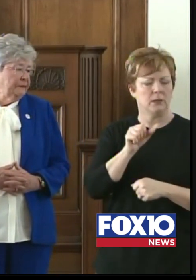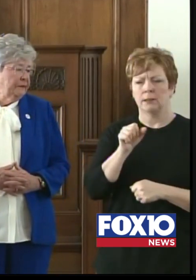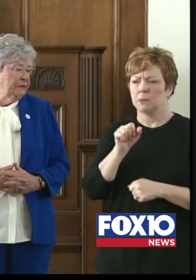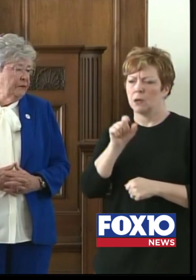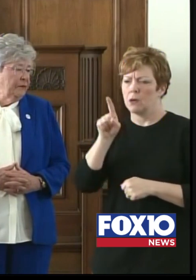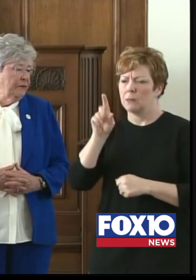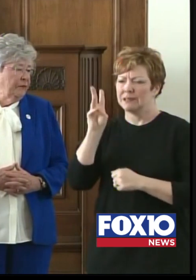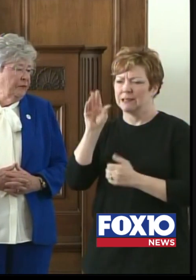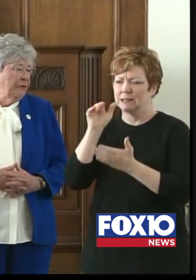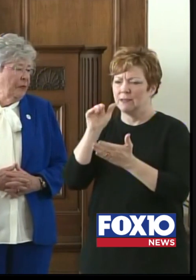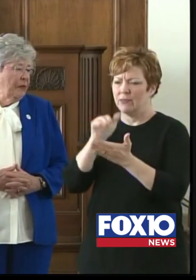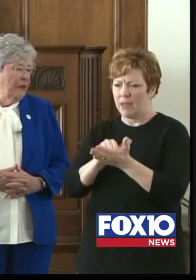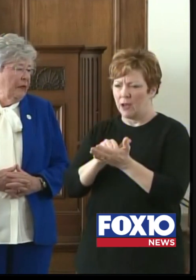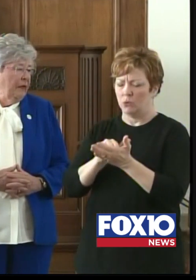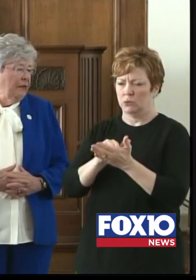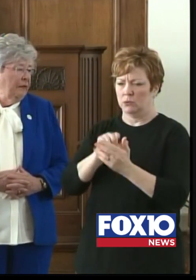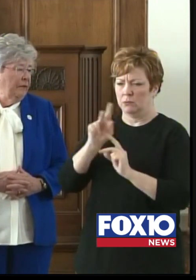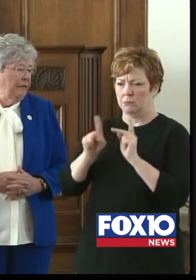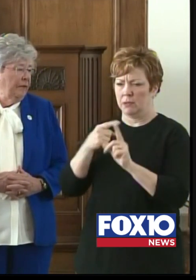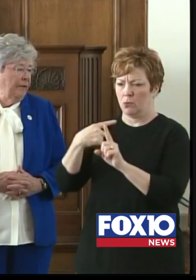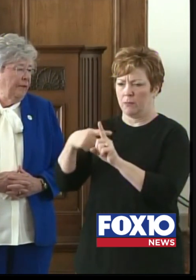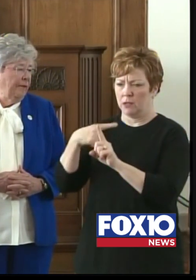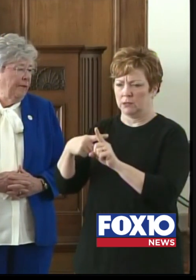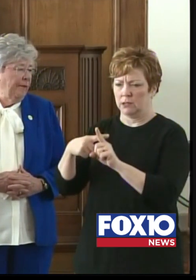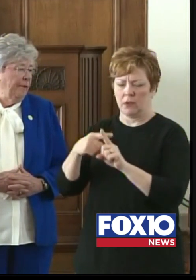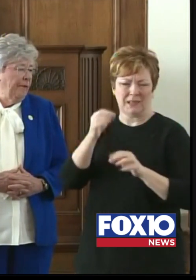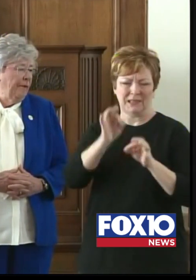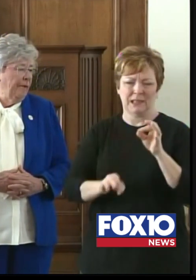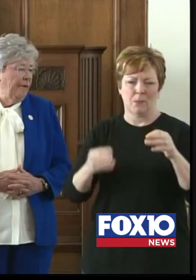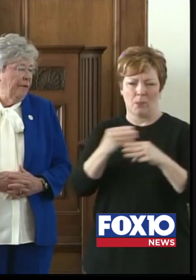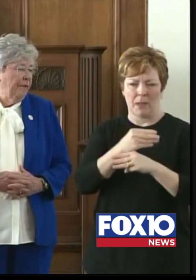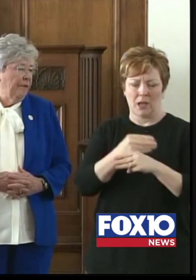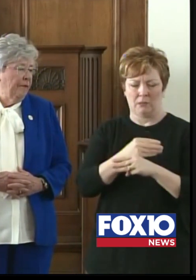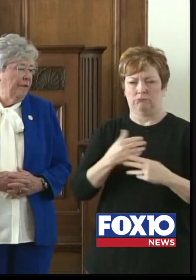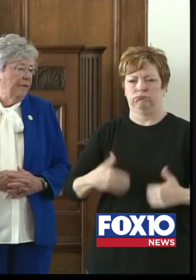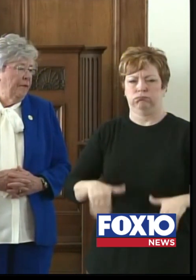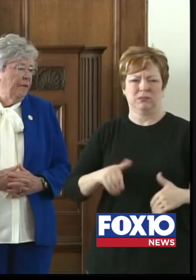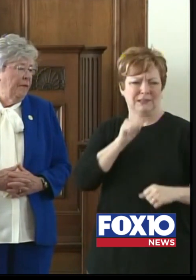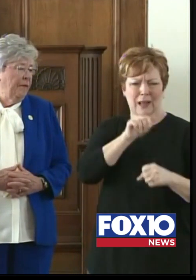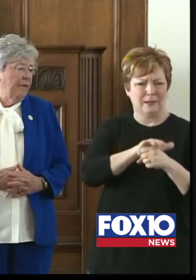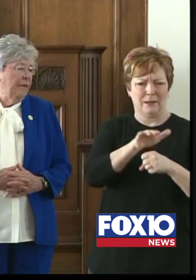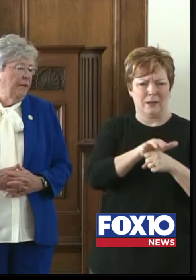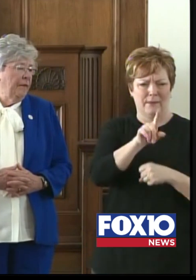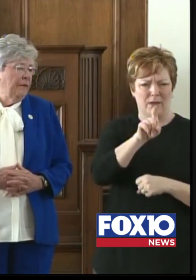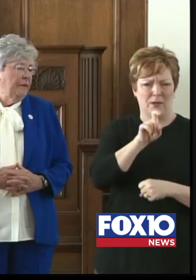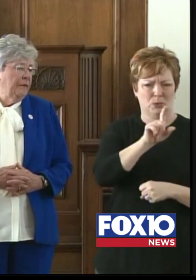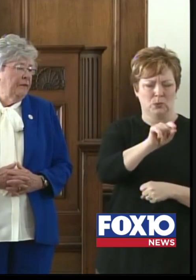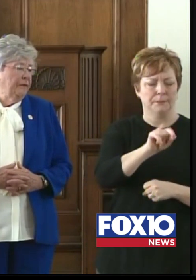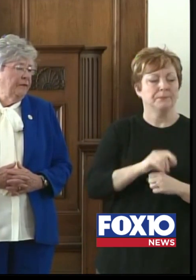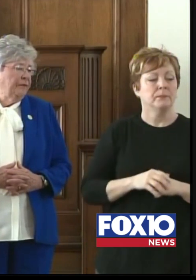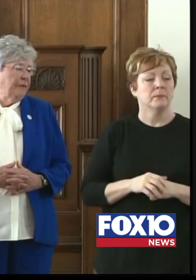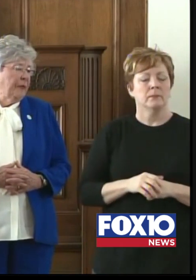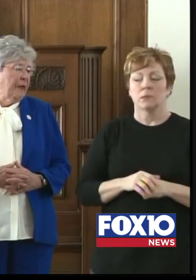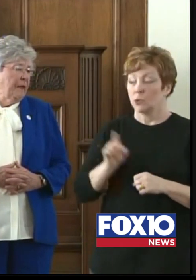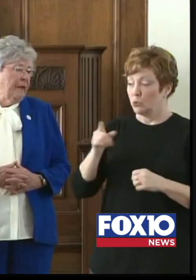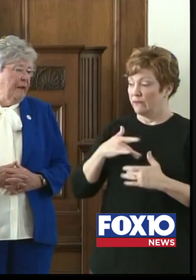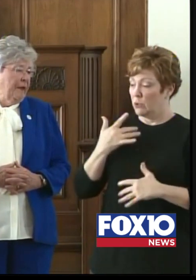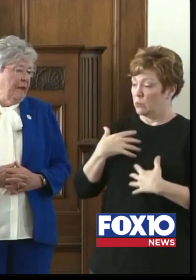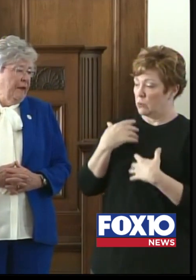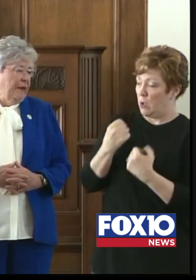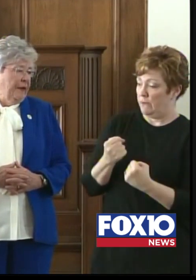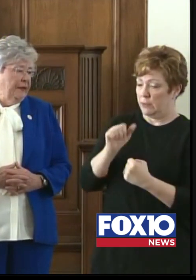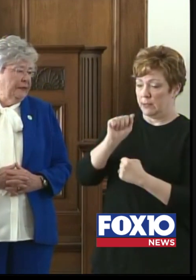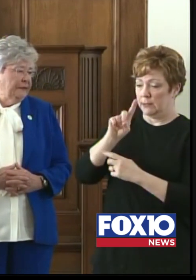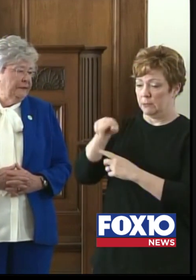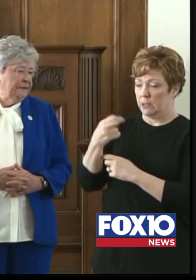6,000 cases. Obviously, simple math shows that that's just not enough. How confident are you that ADPH will be able to identify